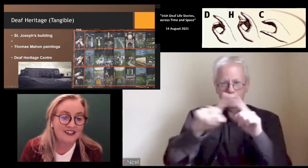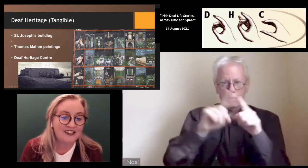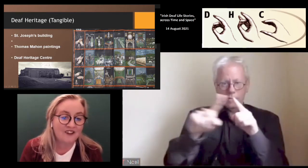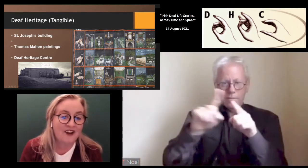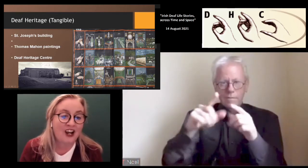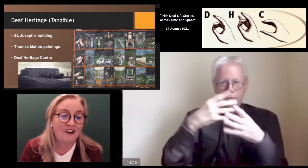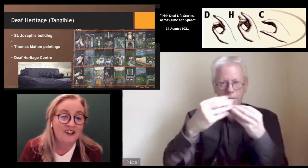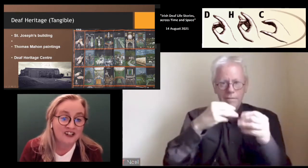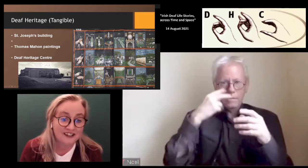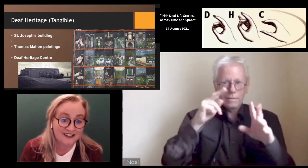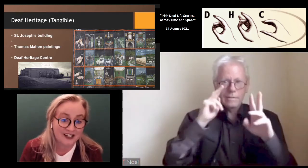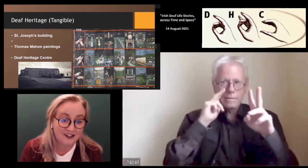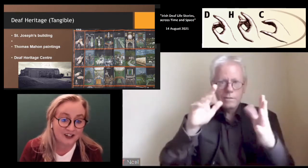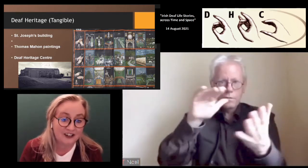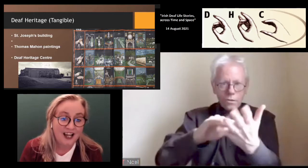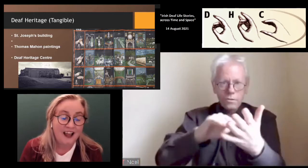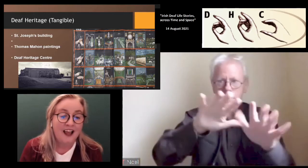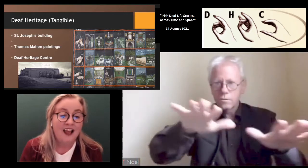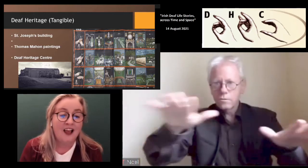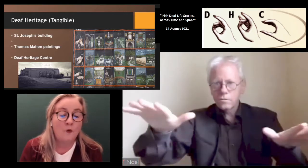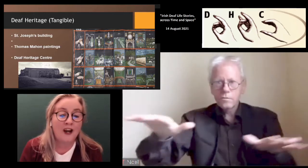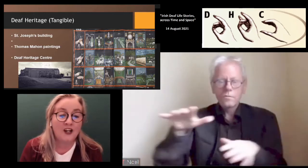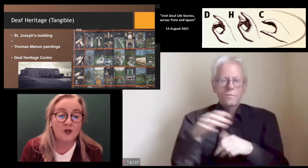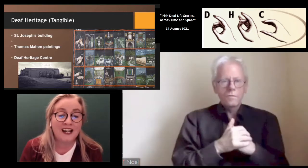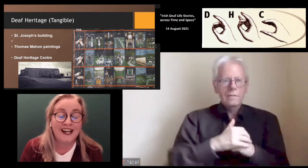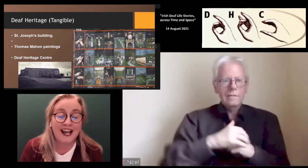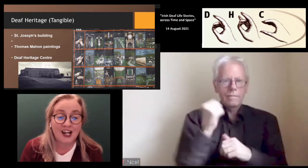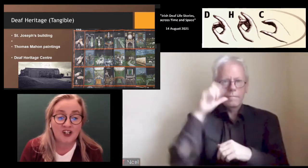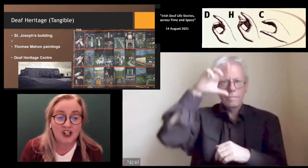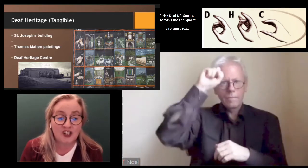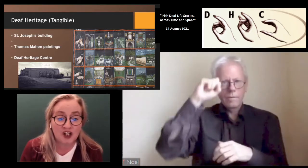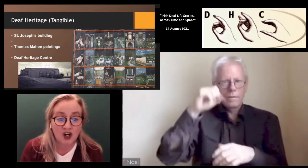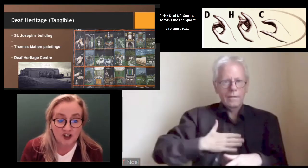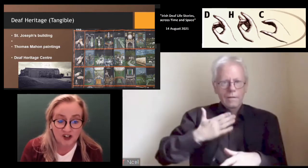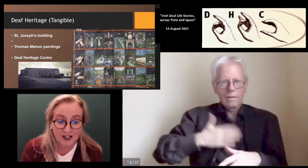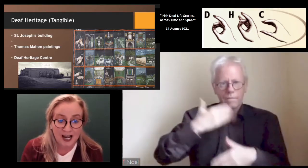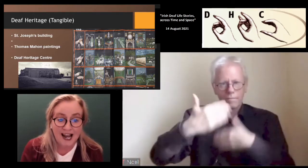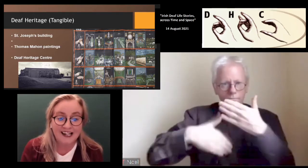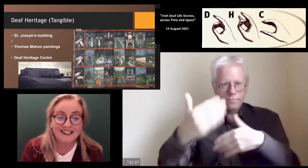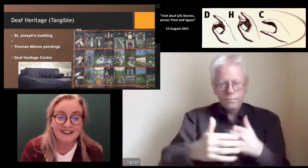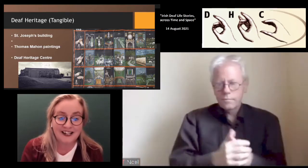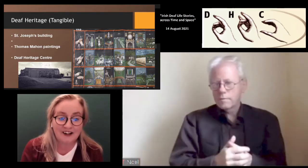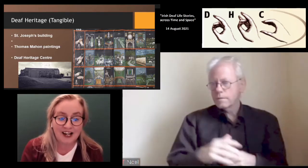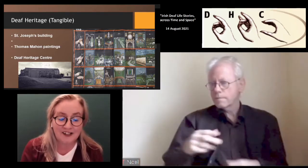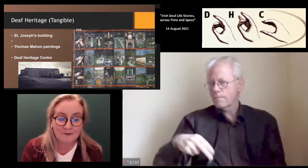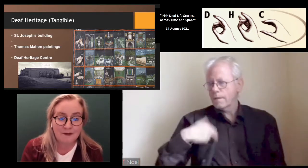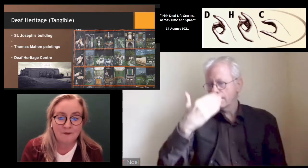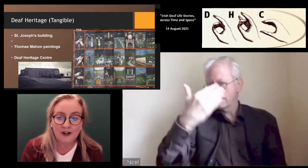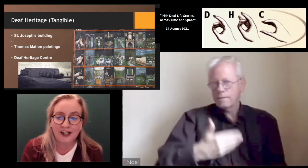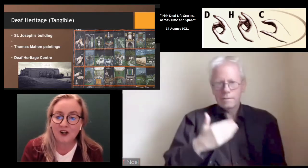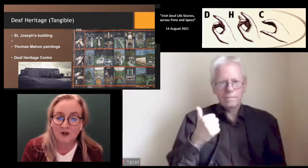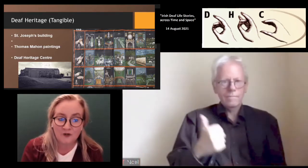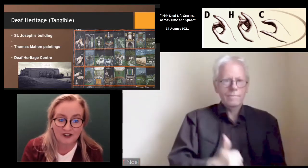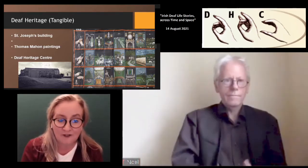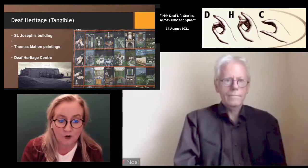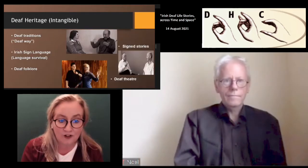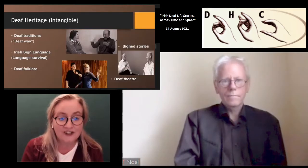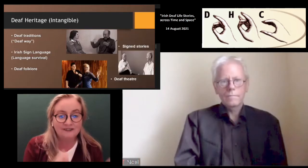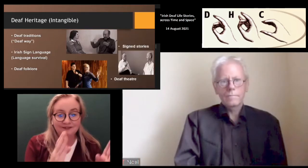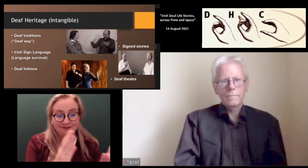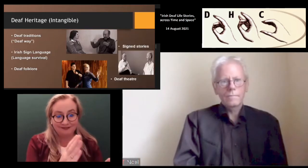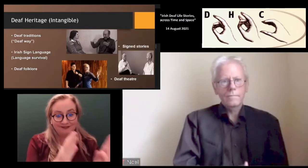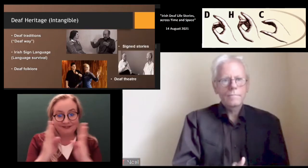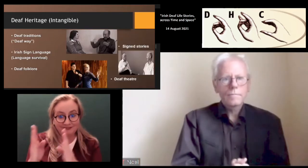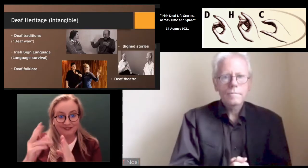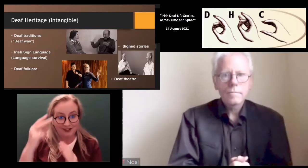and it is don't you, you've got the Deaf Heritage Centre, where you can actually touch, and it is there, it has a memory going